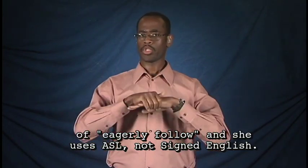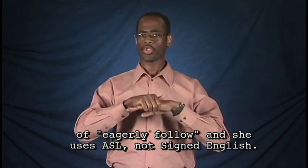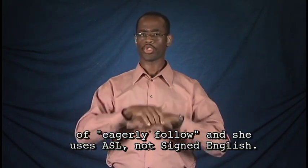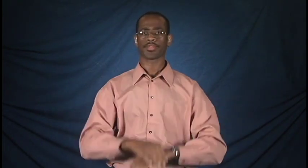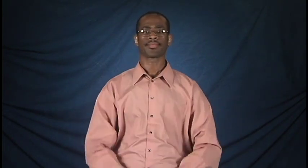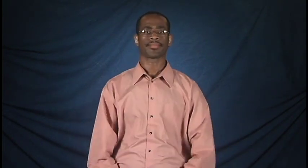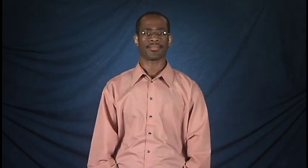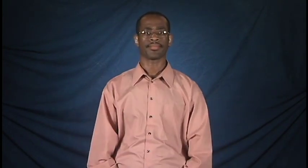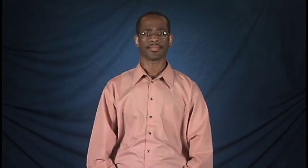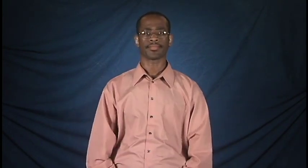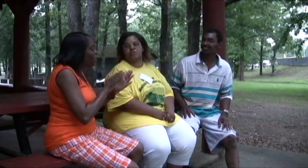English.